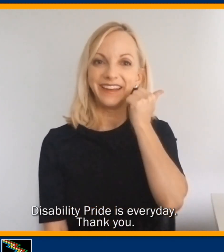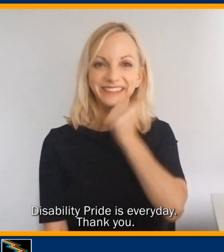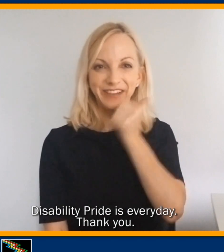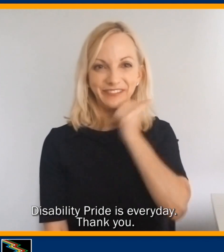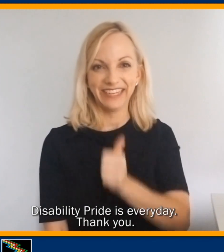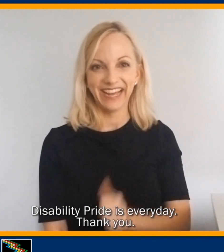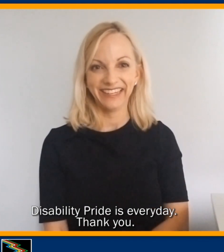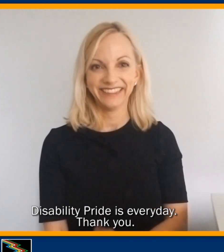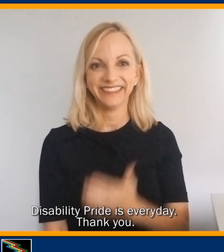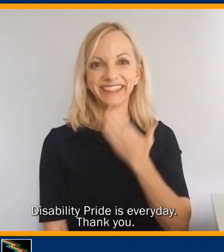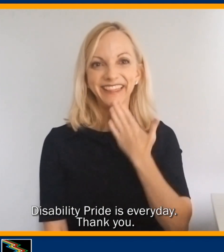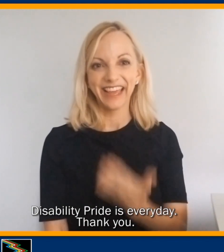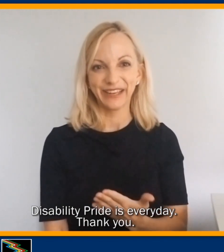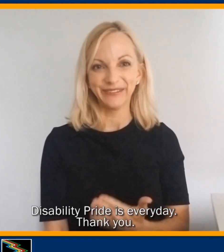is every day. Thank you.